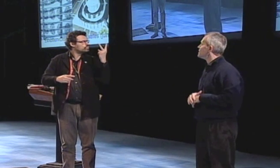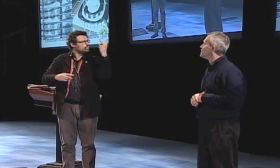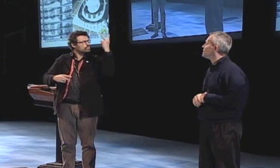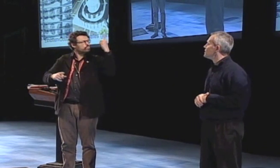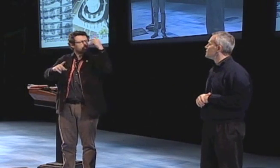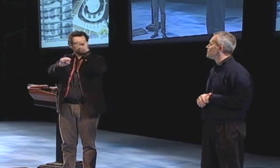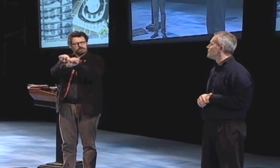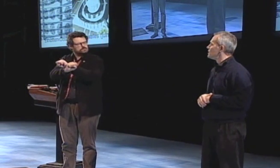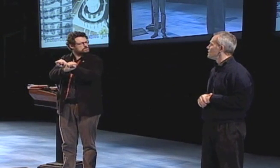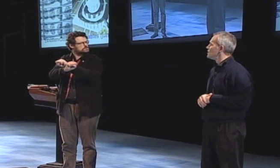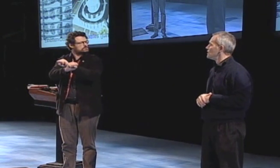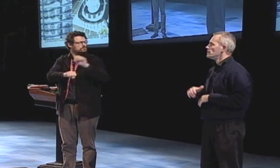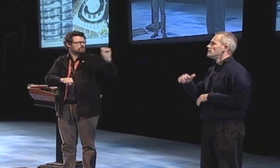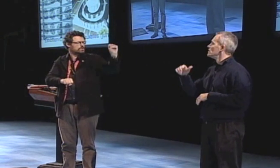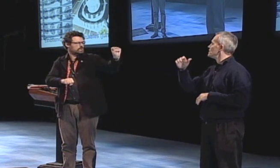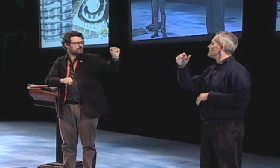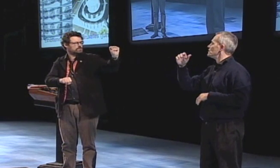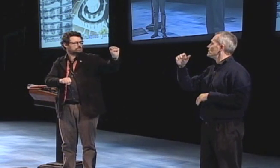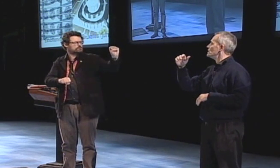we have a movie to show you